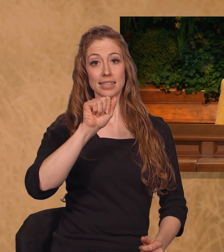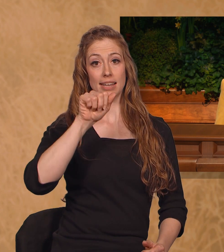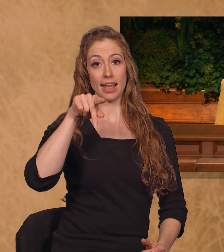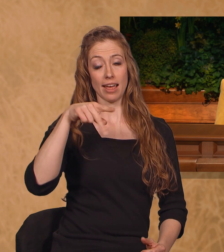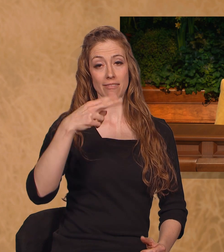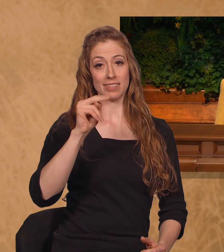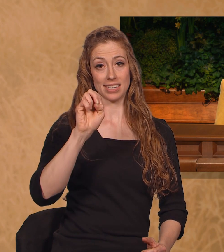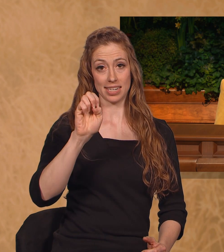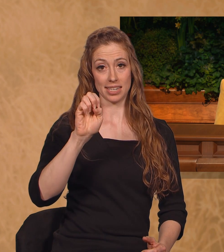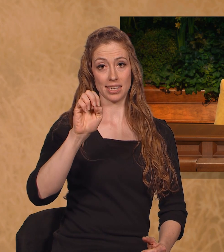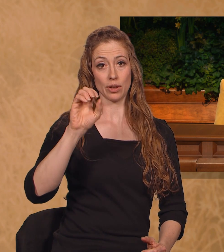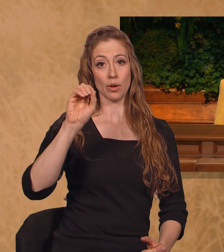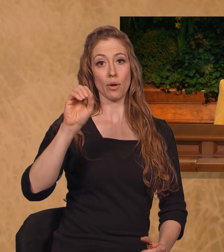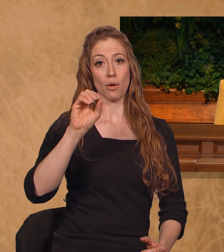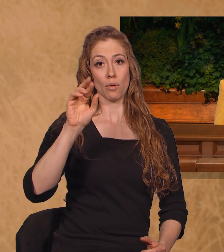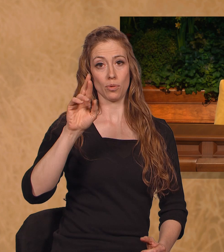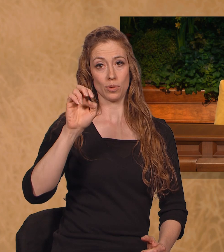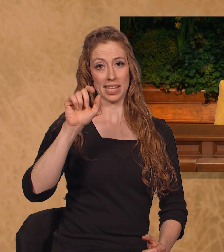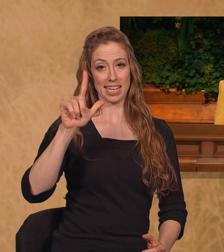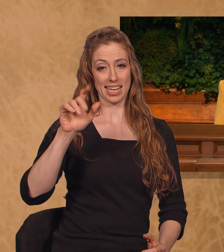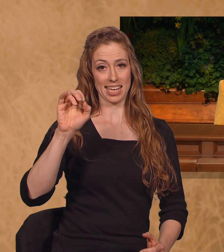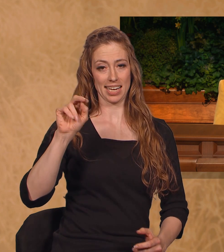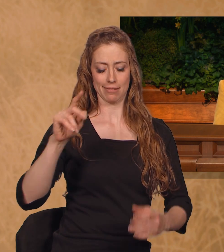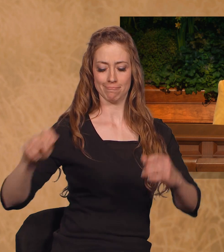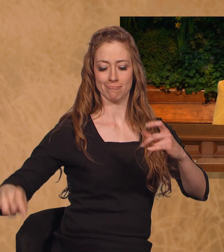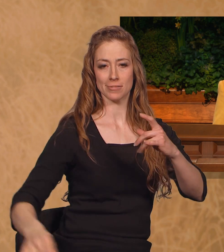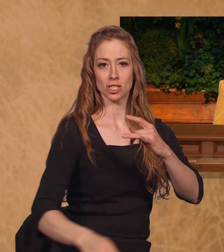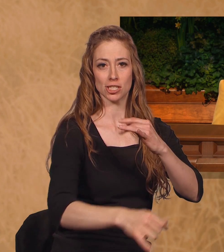from the bountiful Utah Heights stake on the cello.